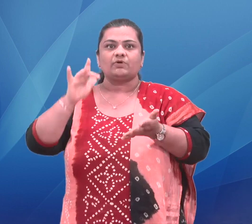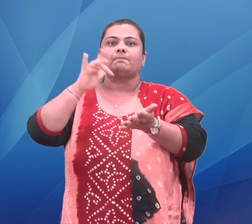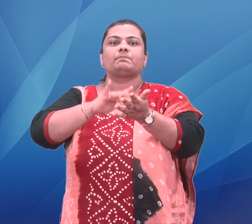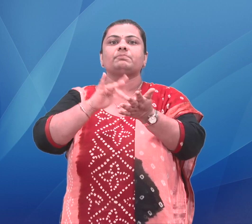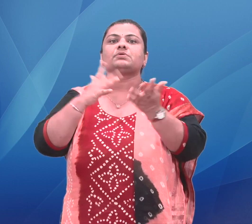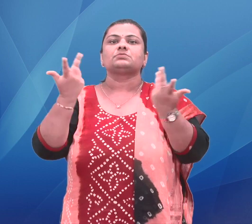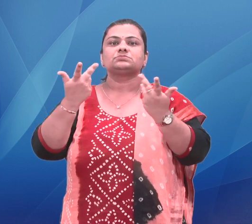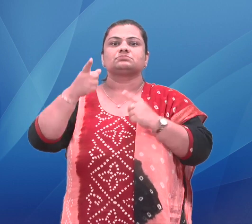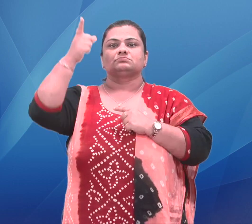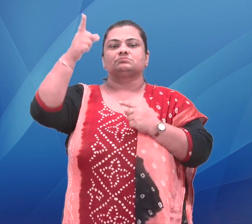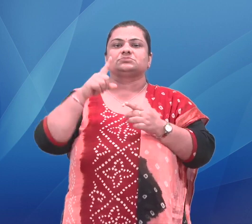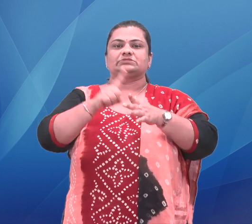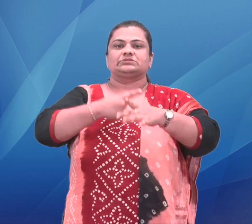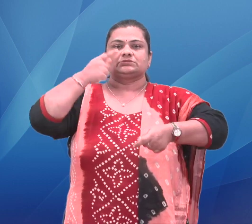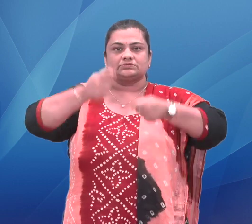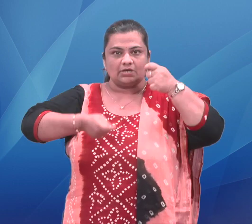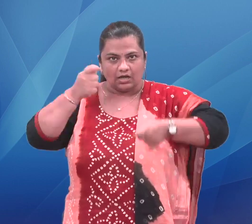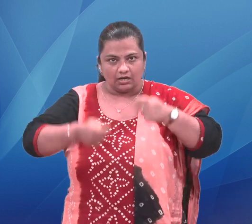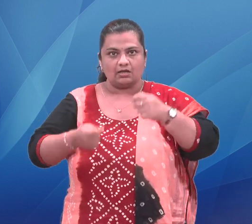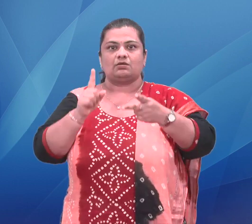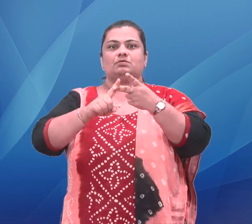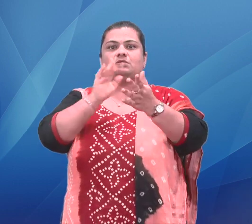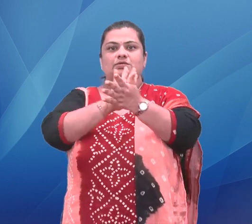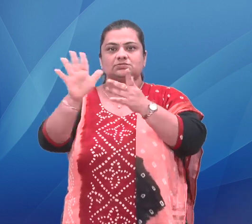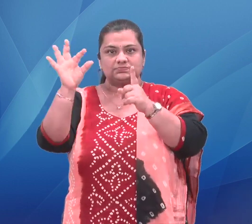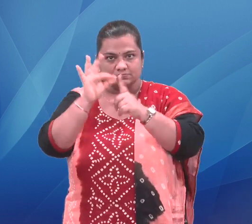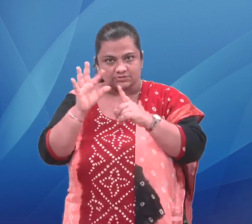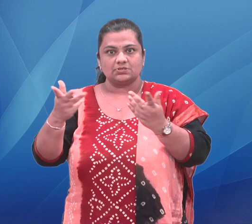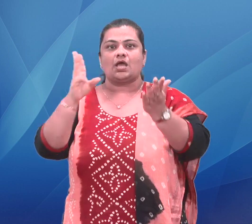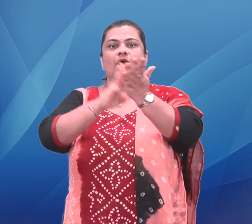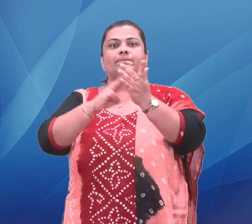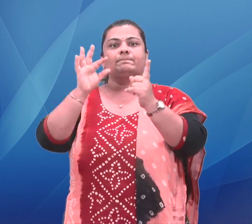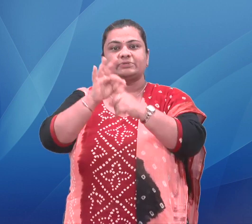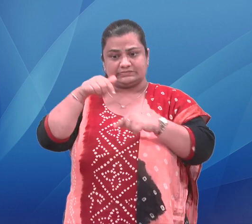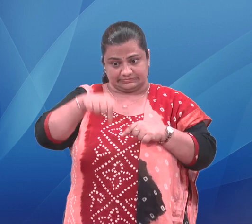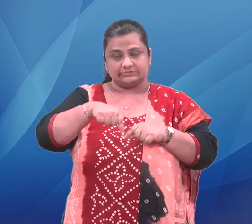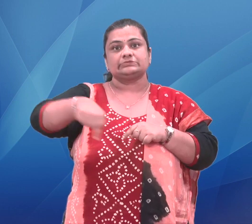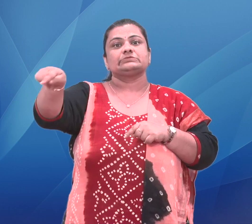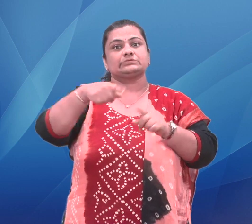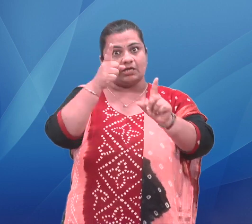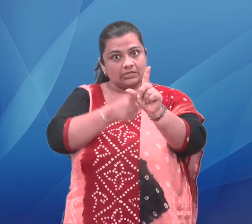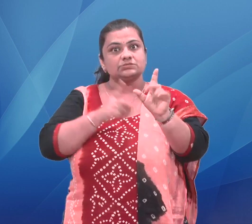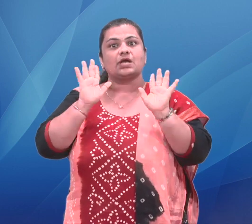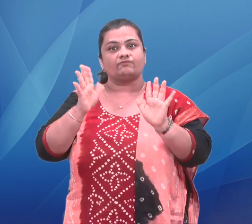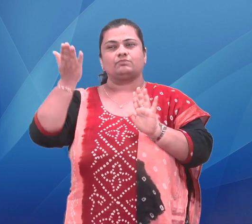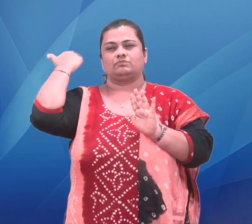The National Disaster a